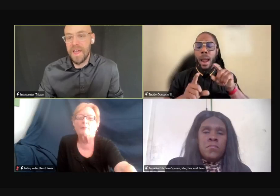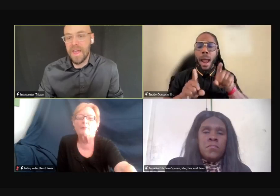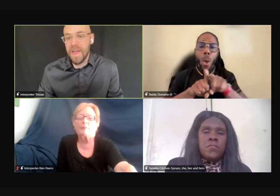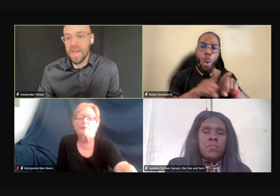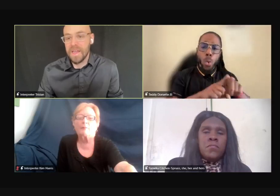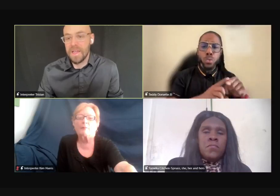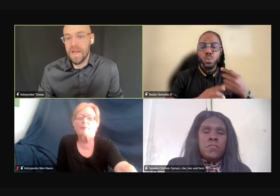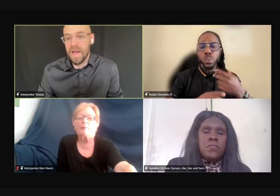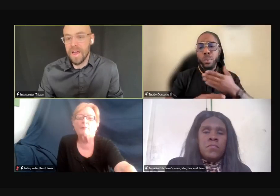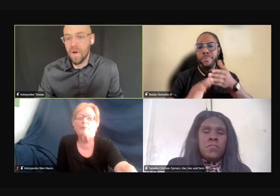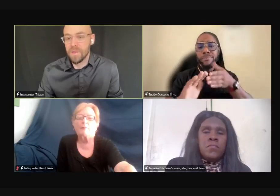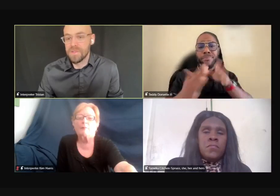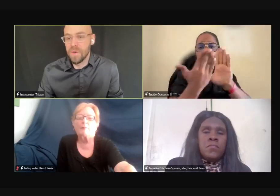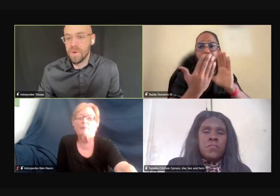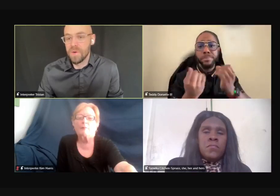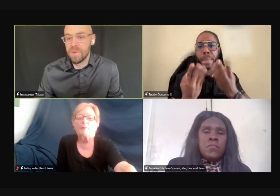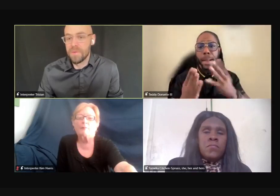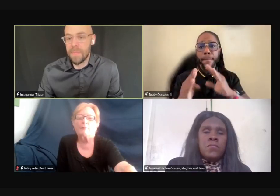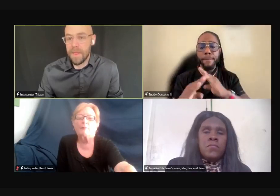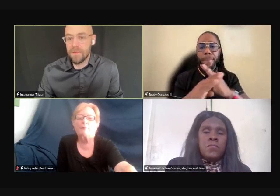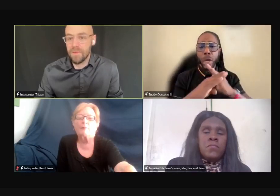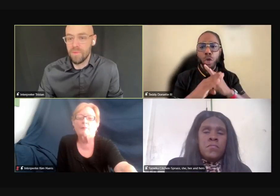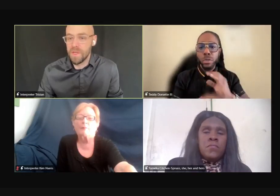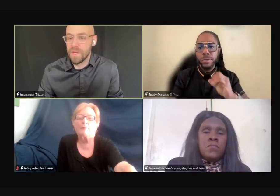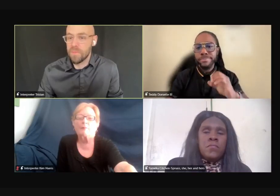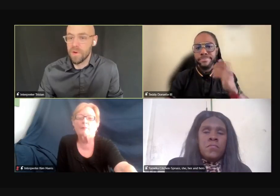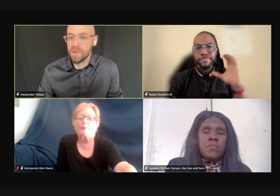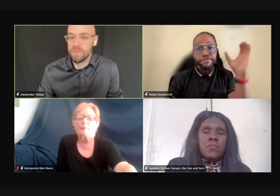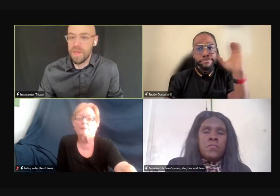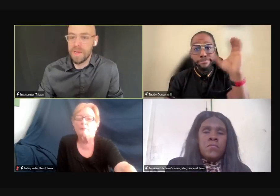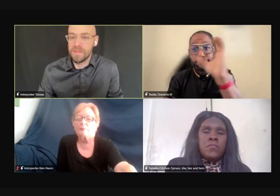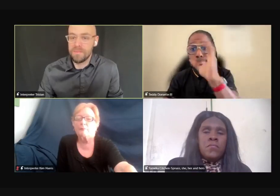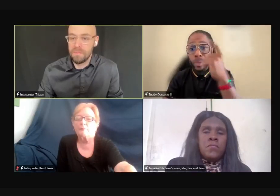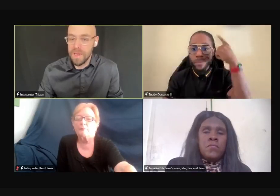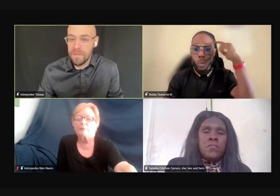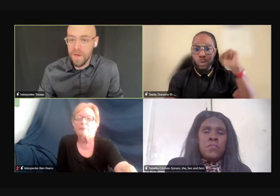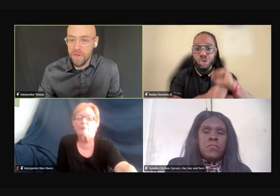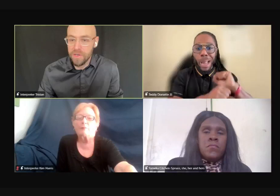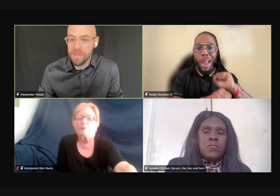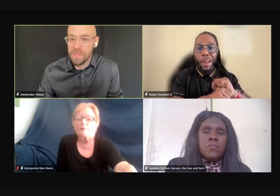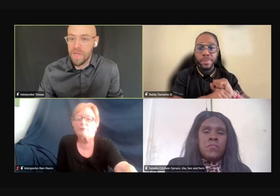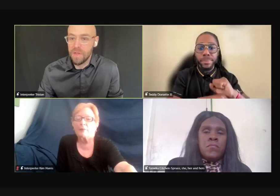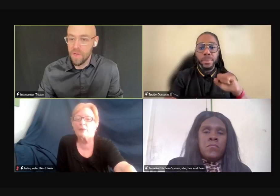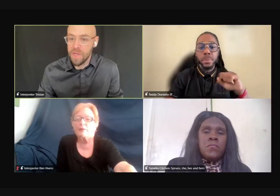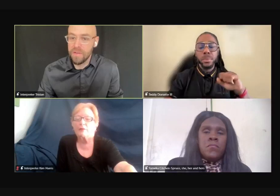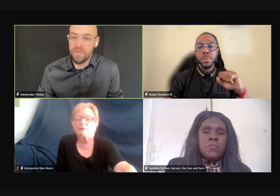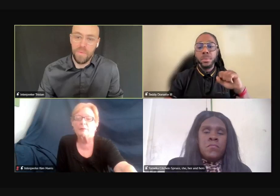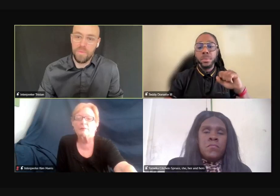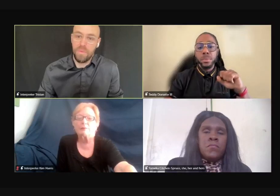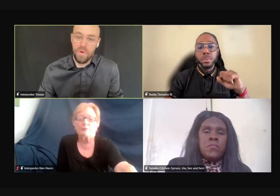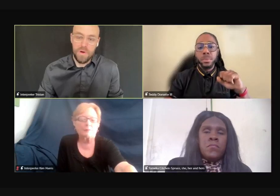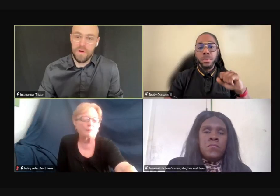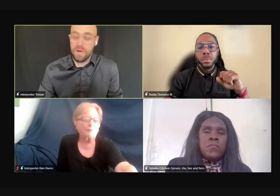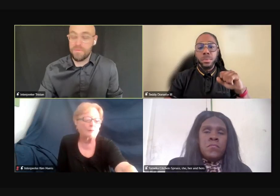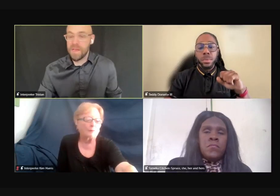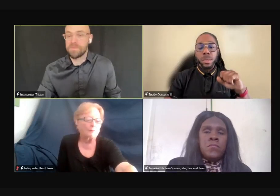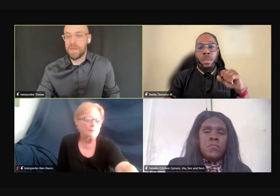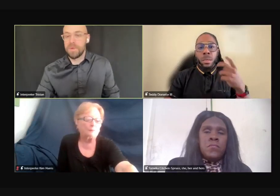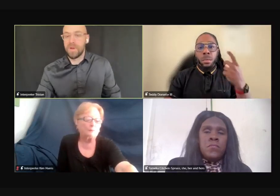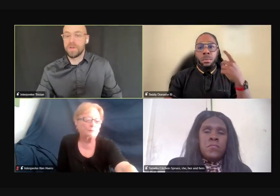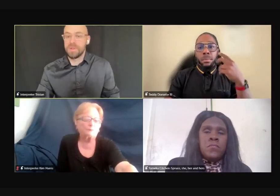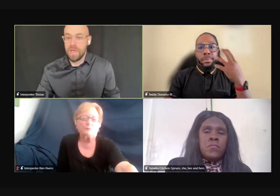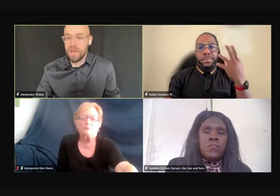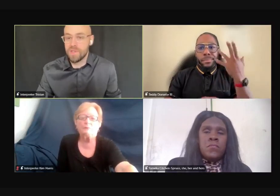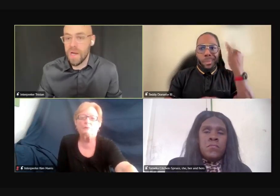that. And I also really approached many barriers looking for work or